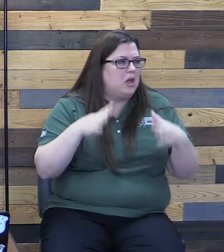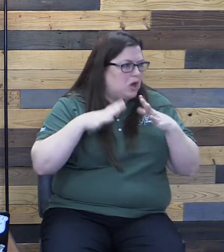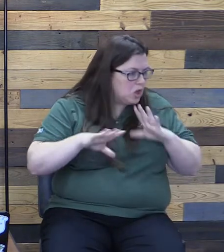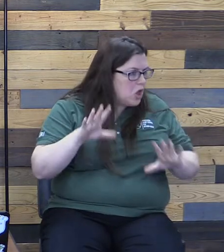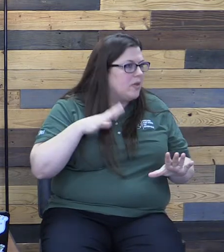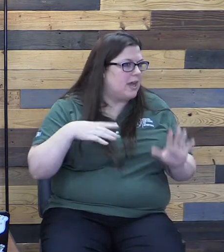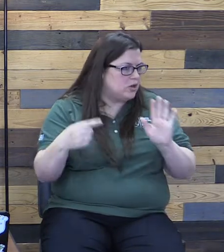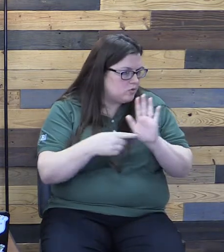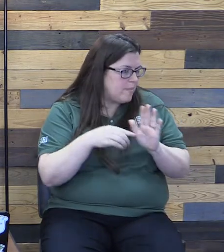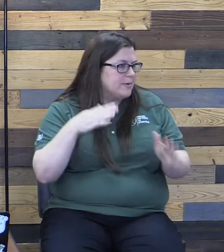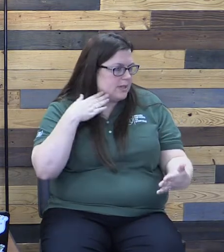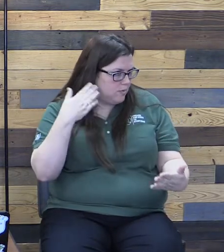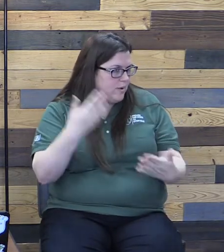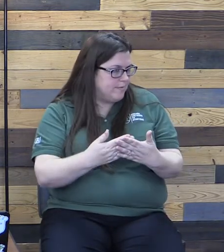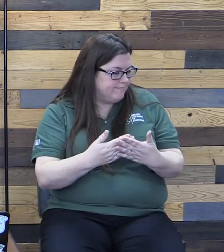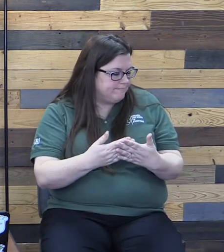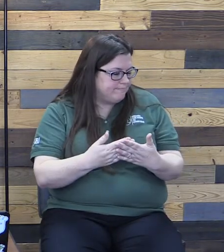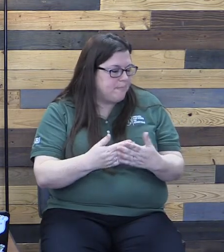the last part,